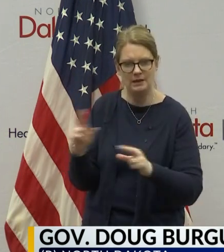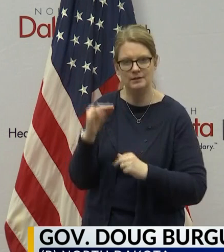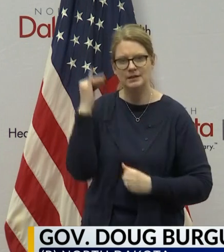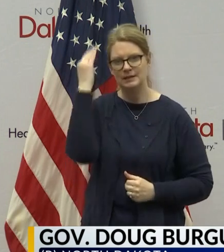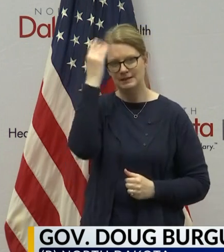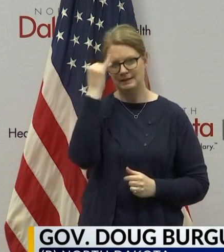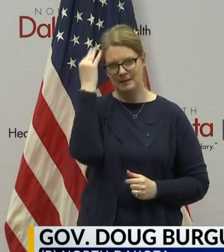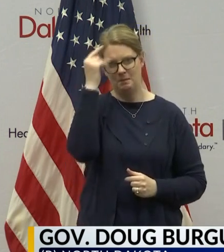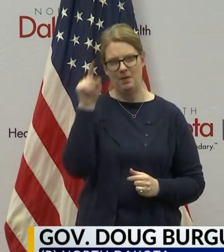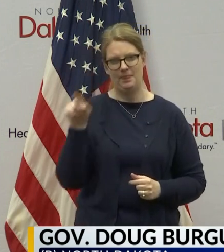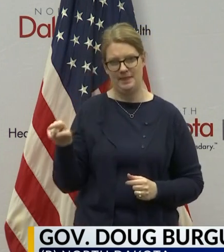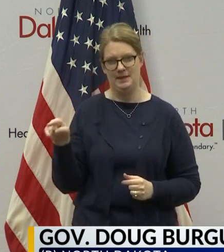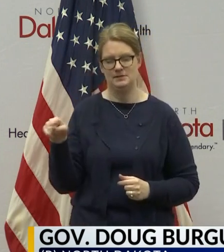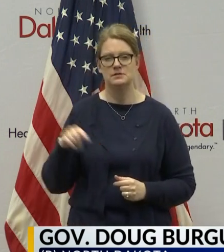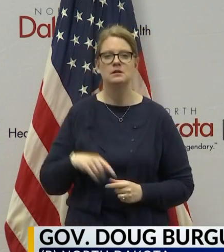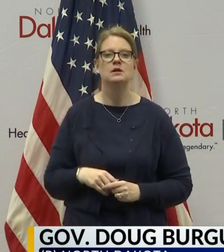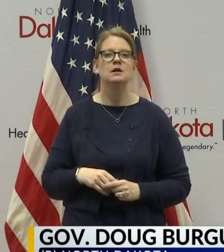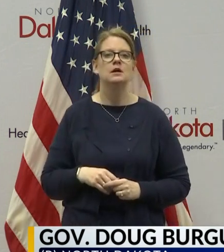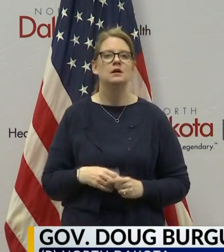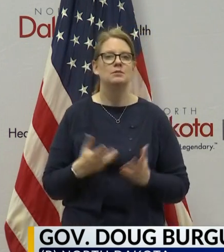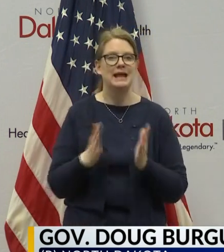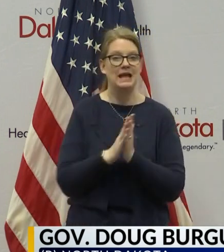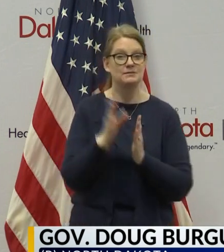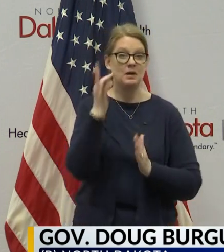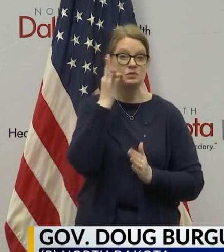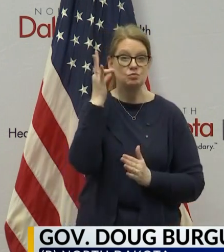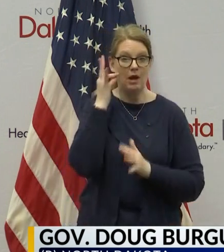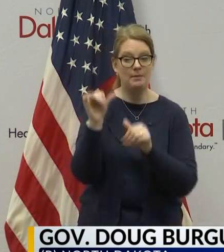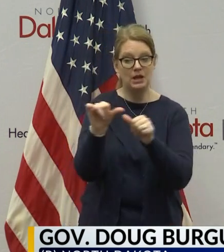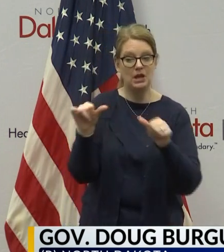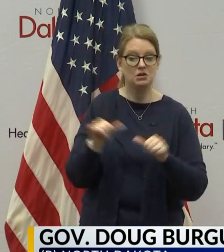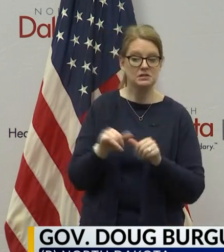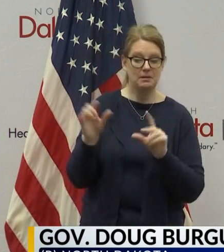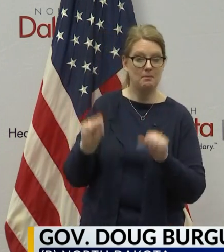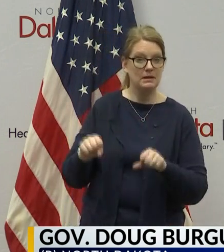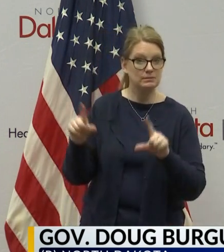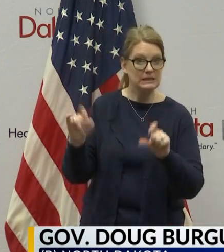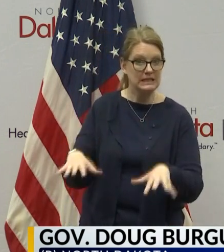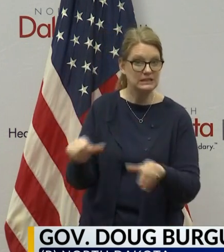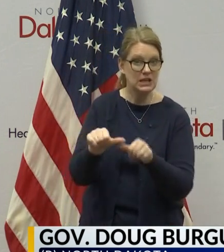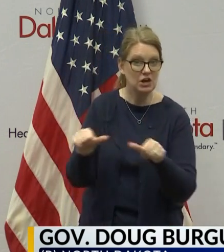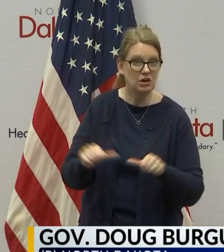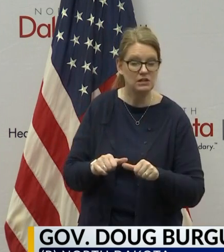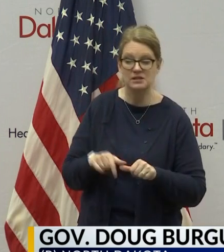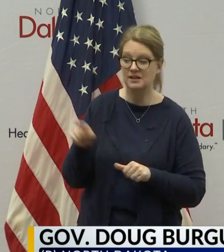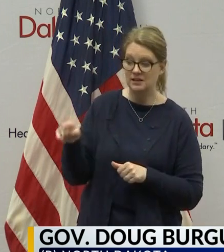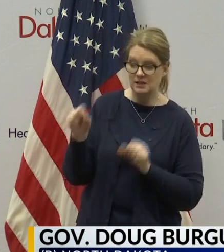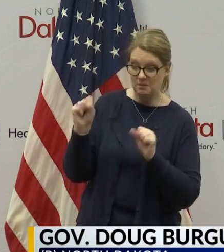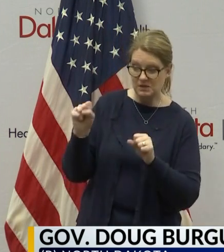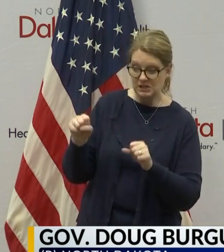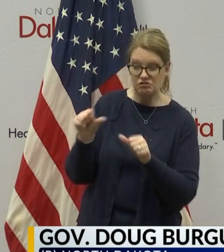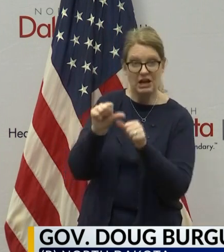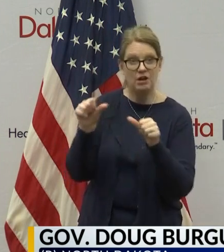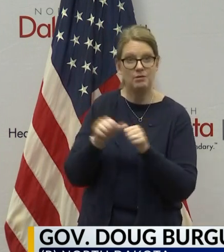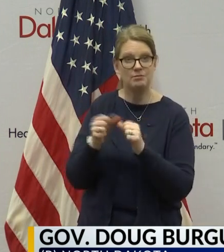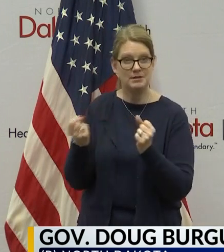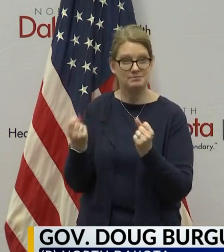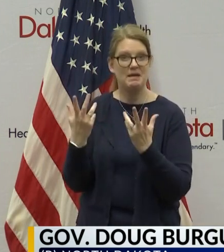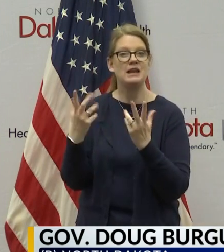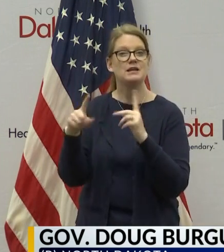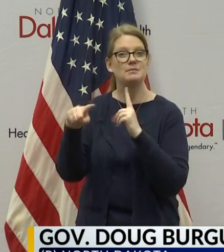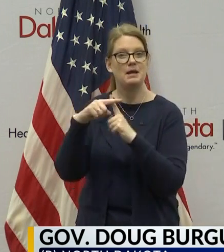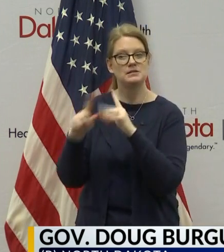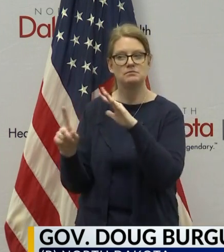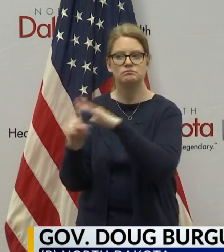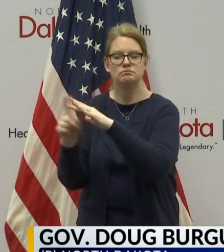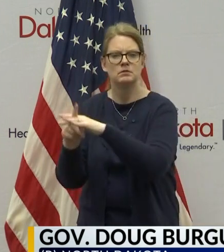about this. We had talked about tribal areas as one of the test areas, and now we've got a potential hotspot that we can collaborate with the